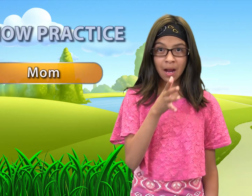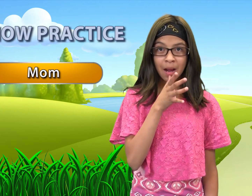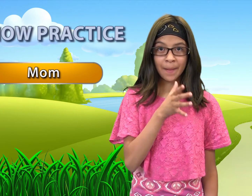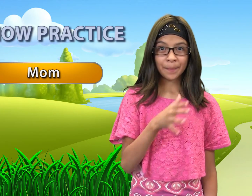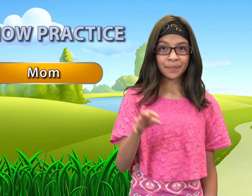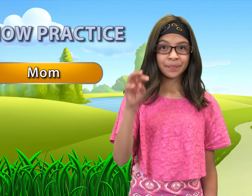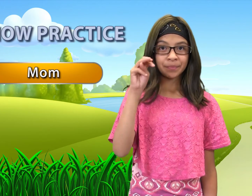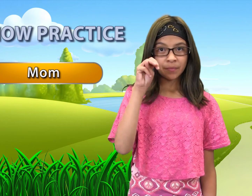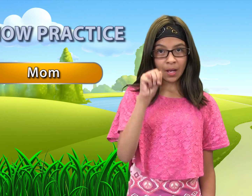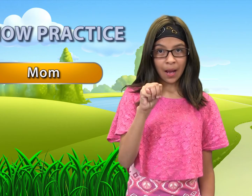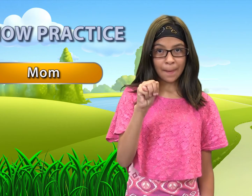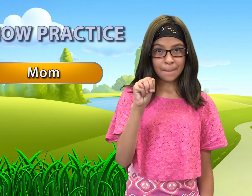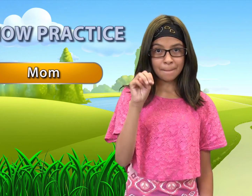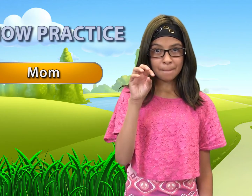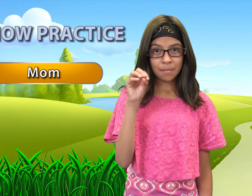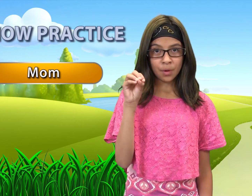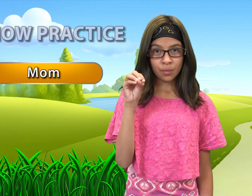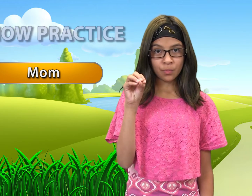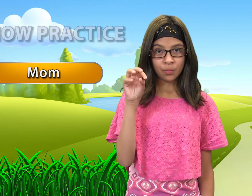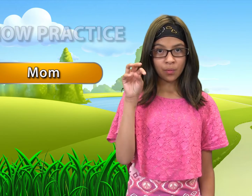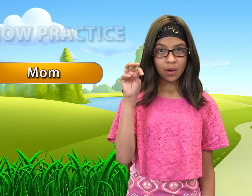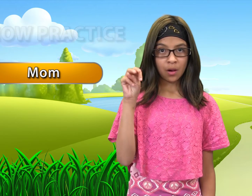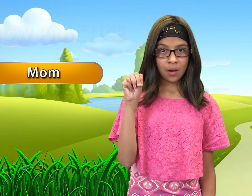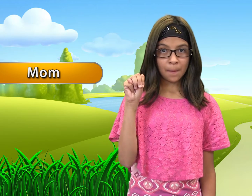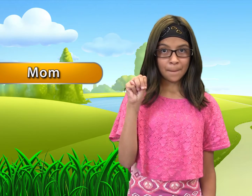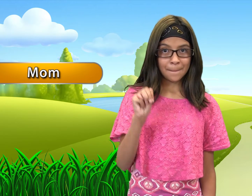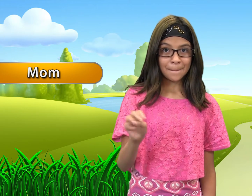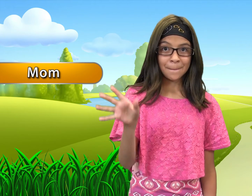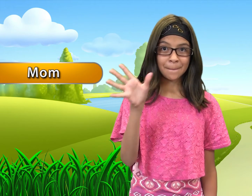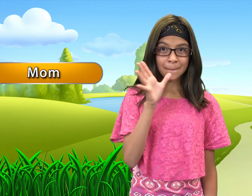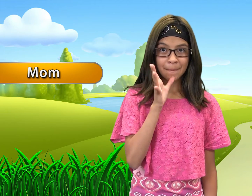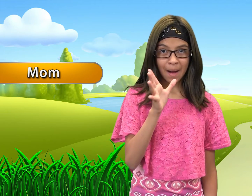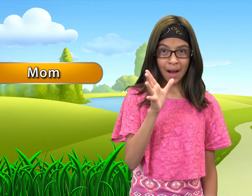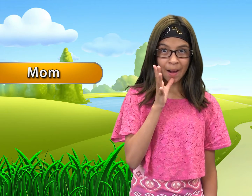mom mom